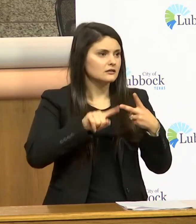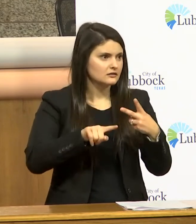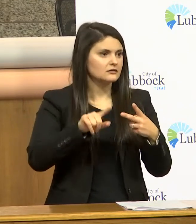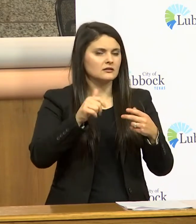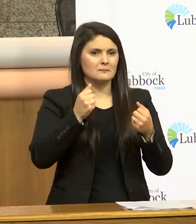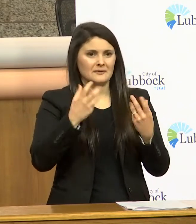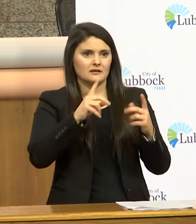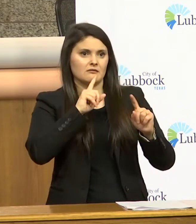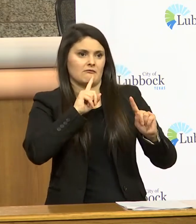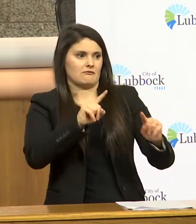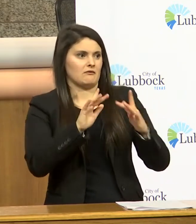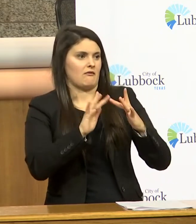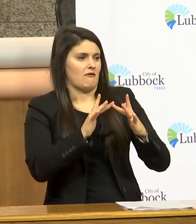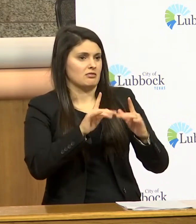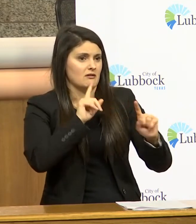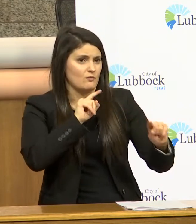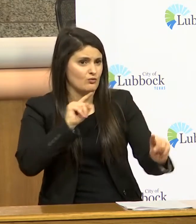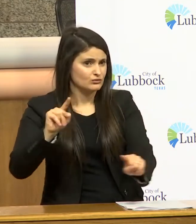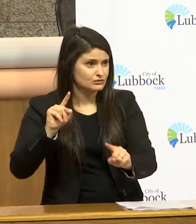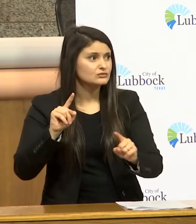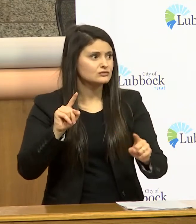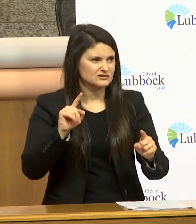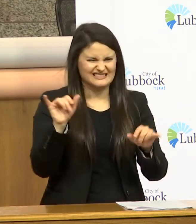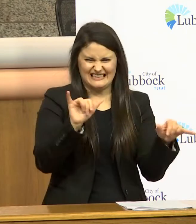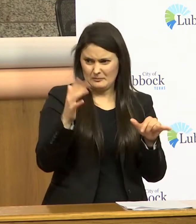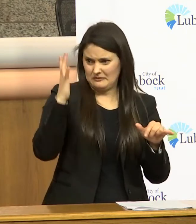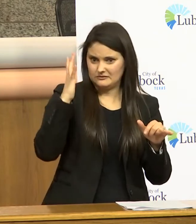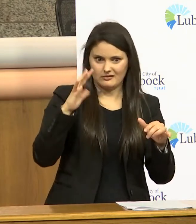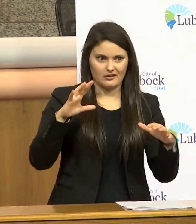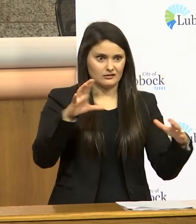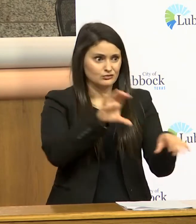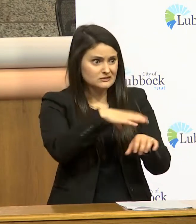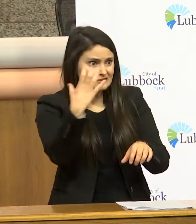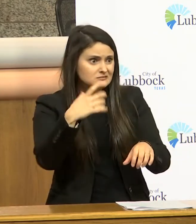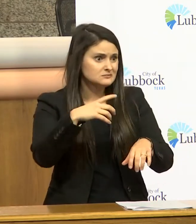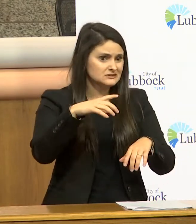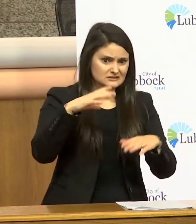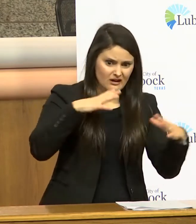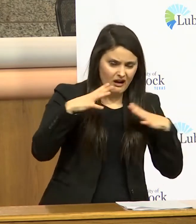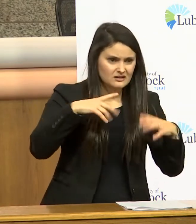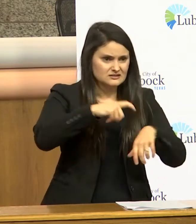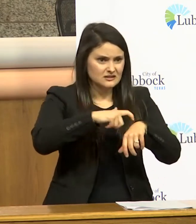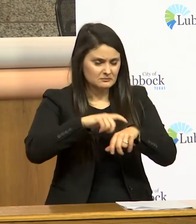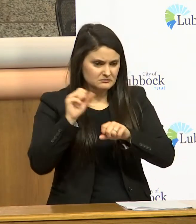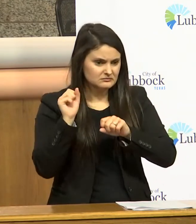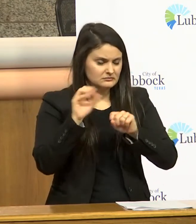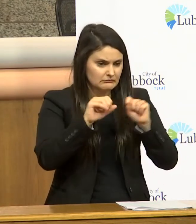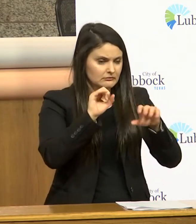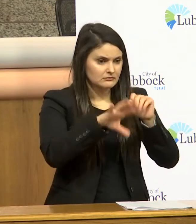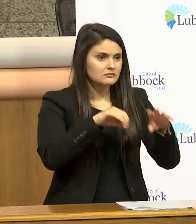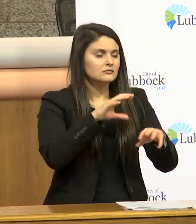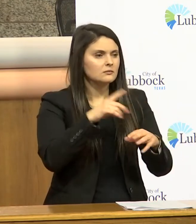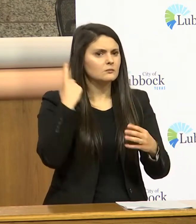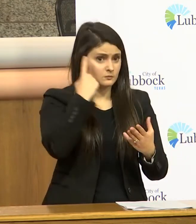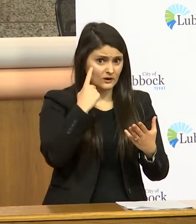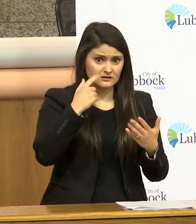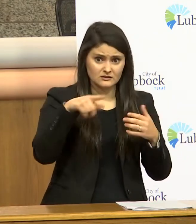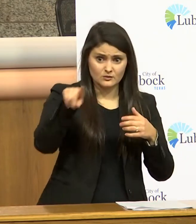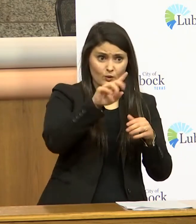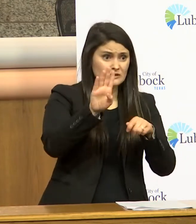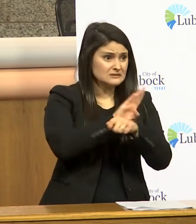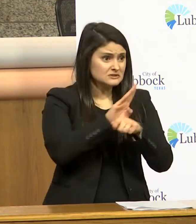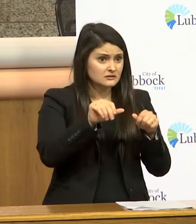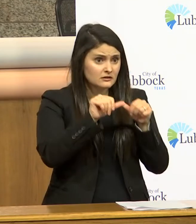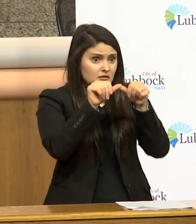orders as many as a holiday um push for holiday online orders and people are go over there a lot so will they stay open